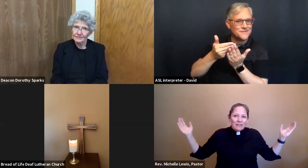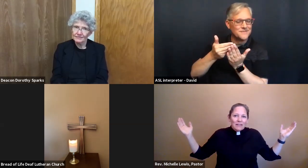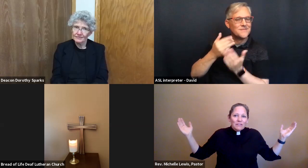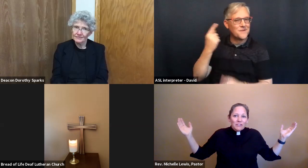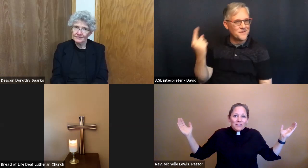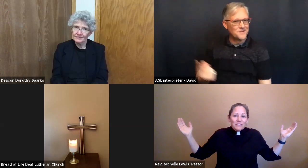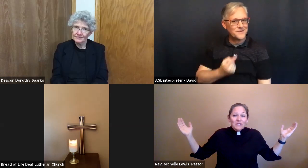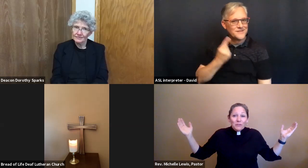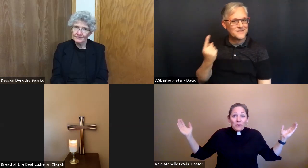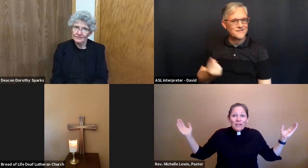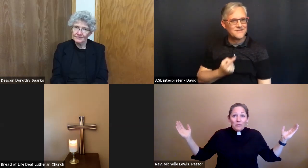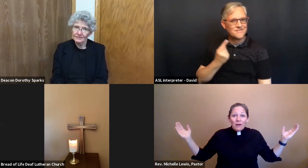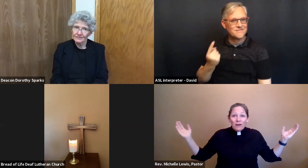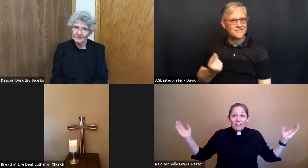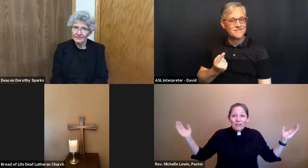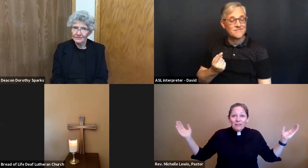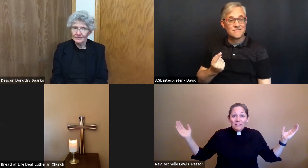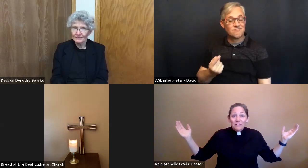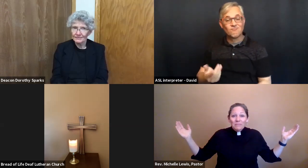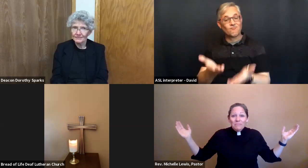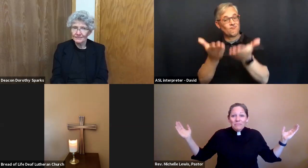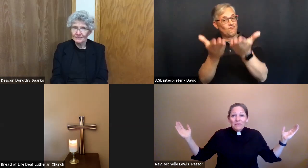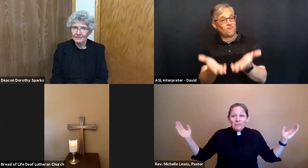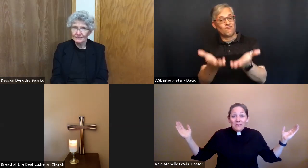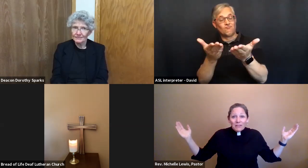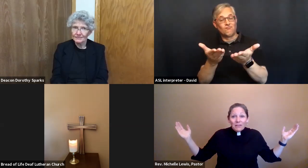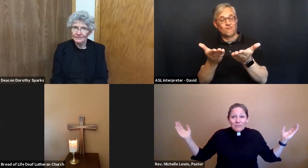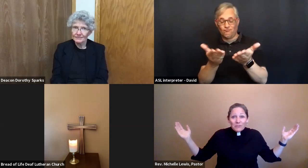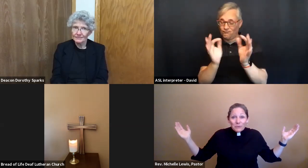just the way you are God loves you